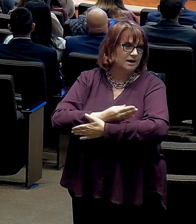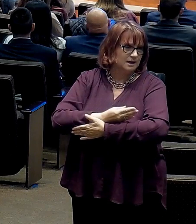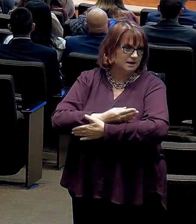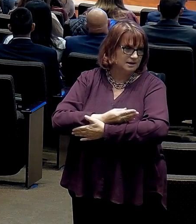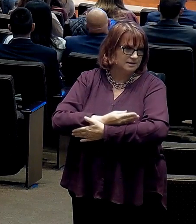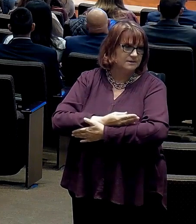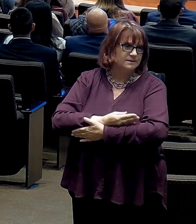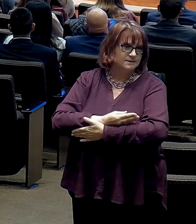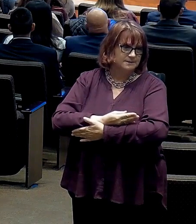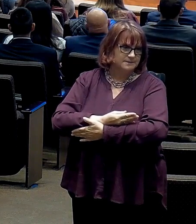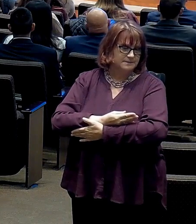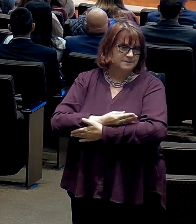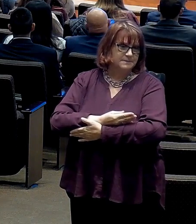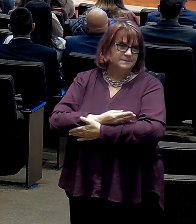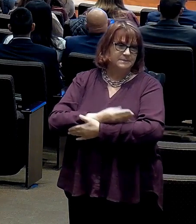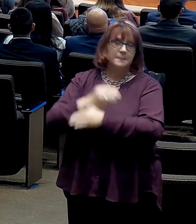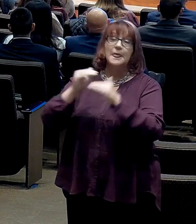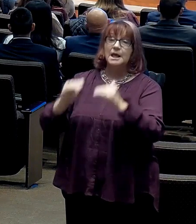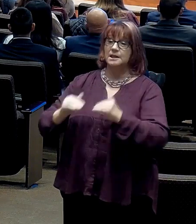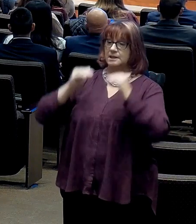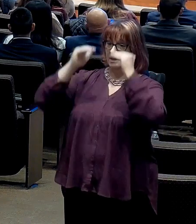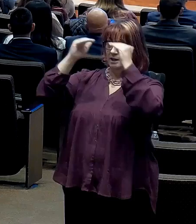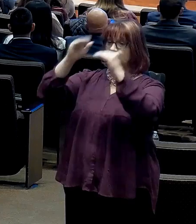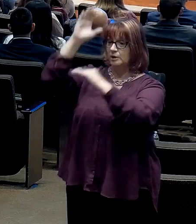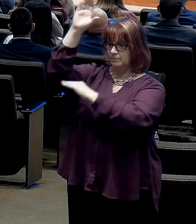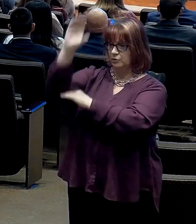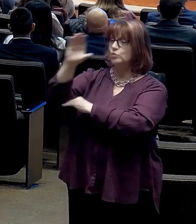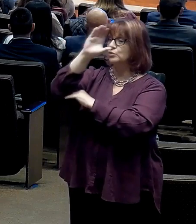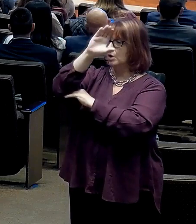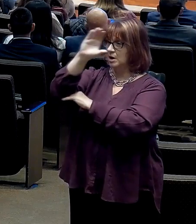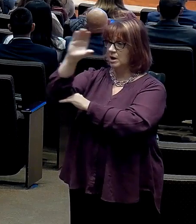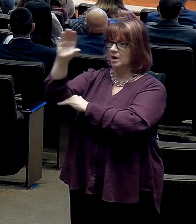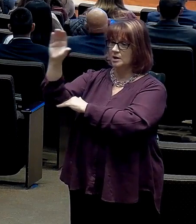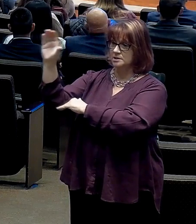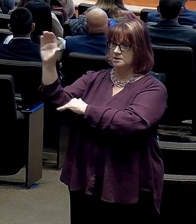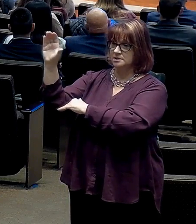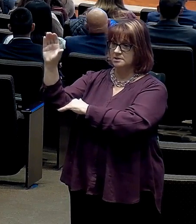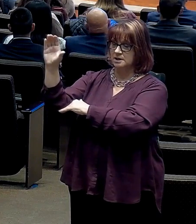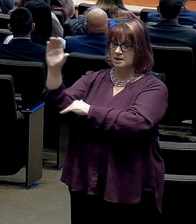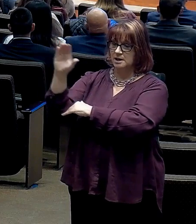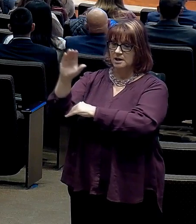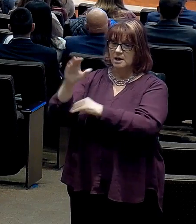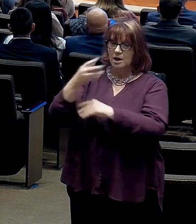Lift up the cross, stormers and skeptics are watching.